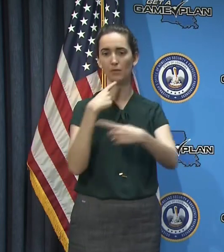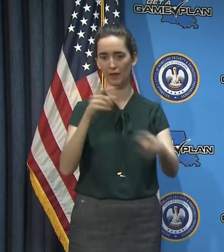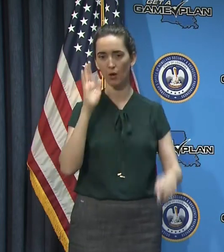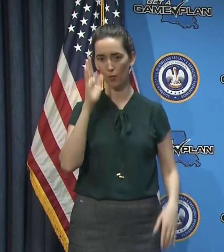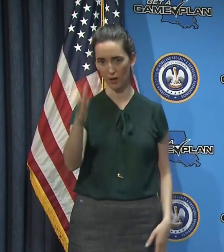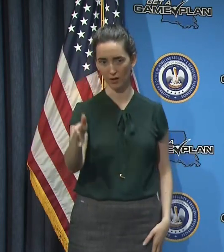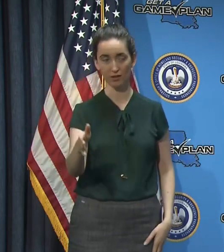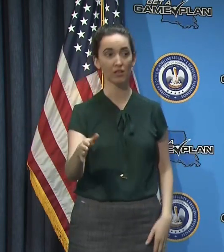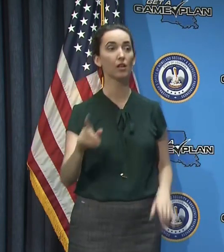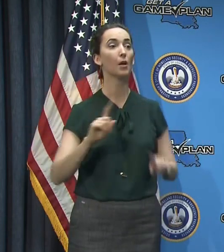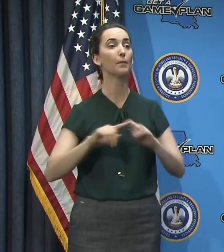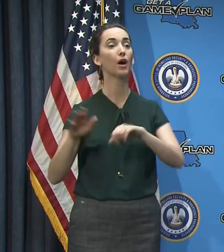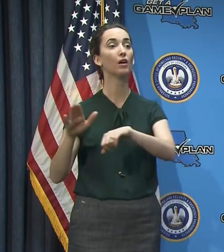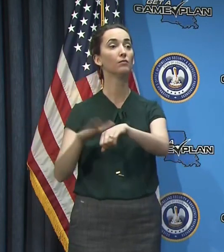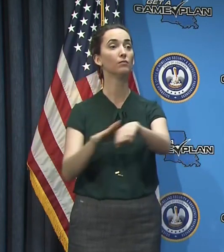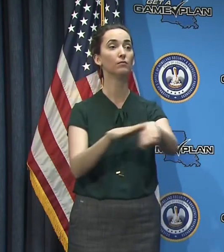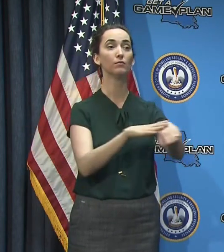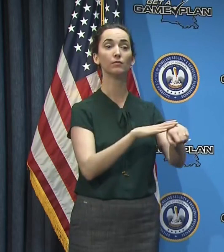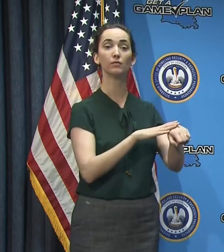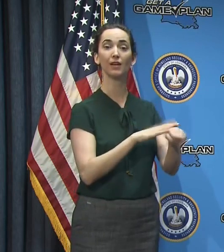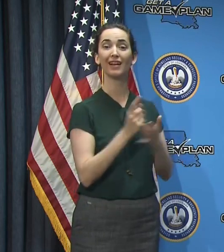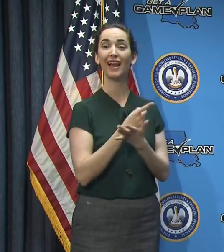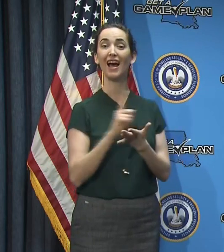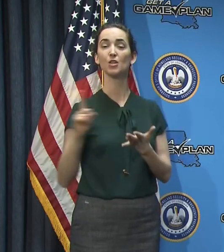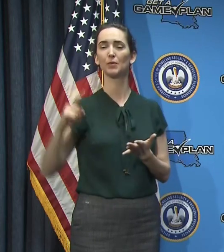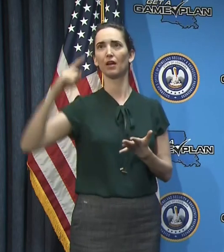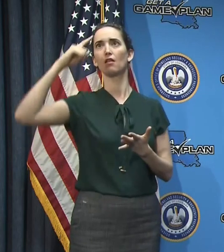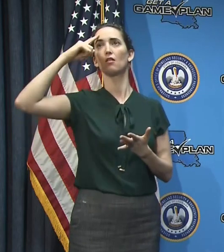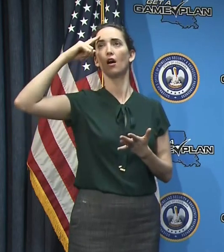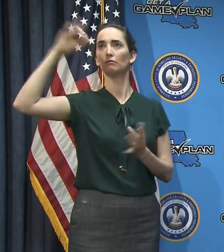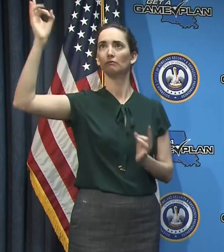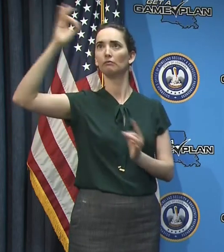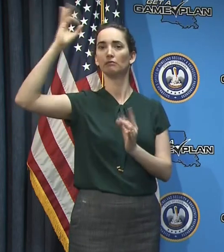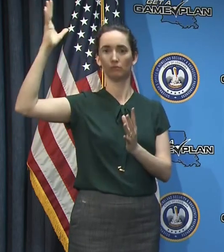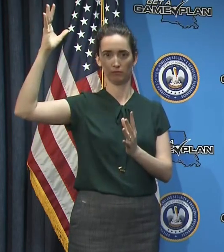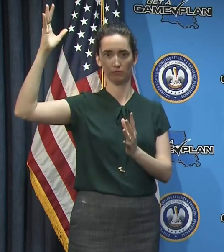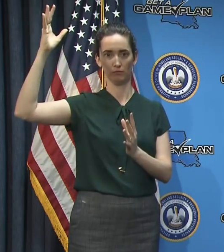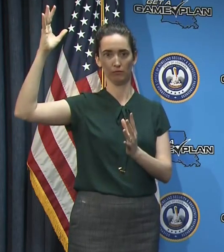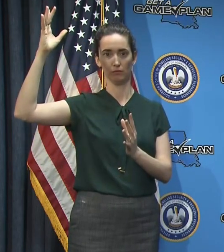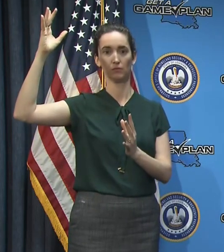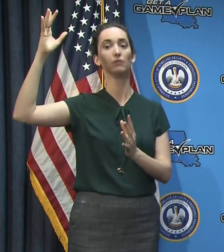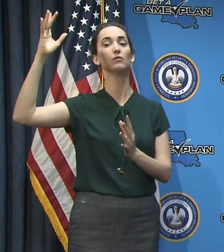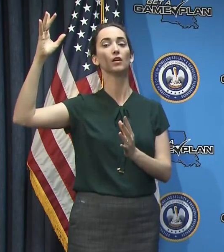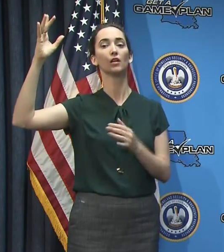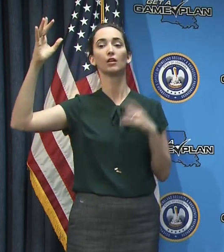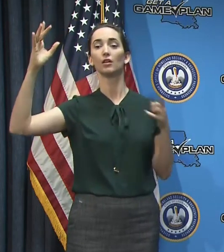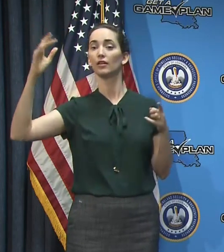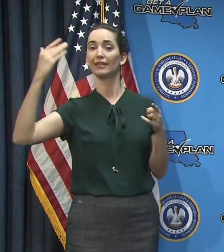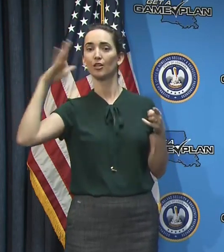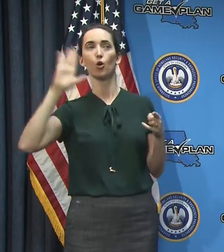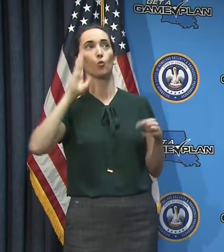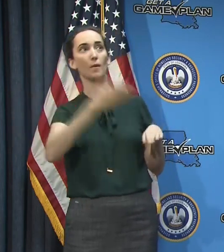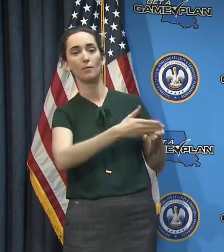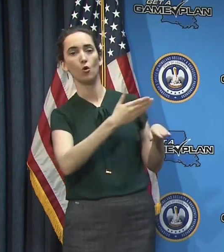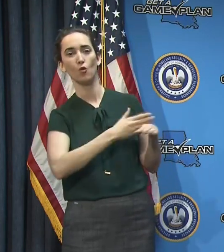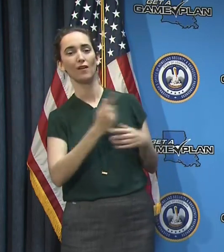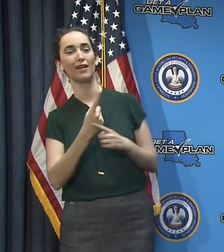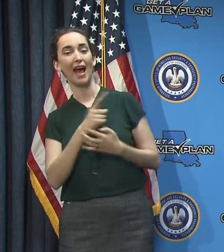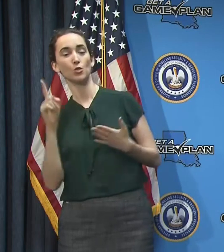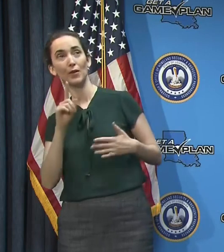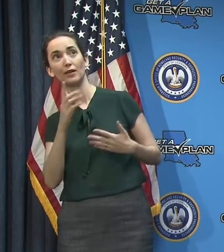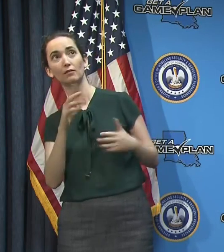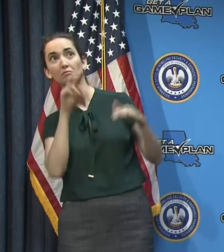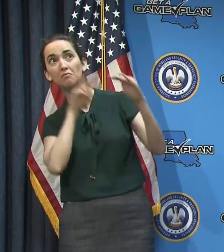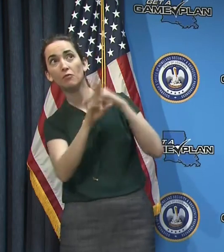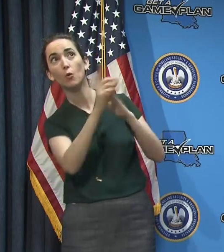we're in a better place than we were a week ago. And a week ago, we didn't anticipate that we would be here necessarily. So how